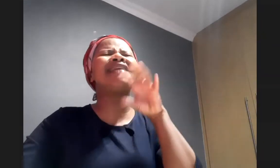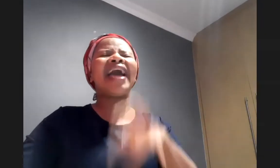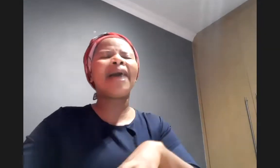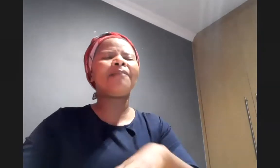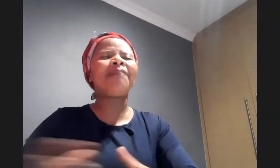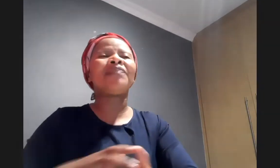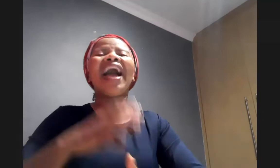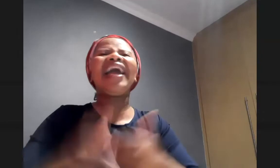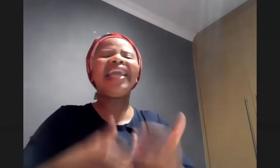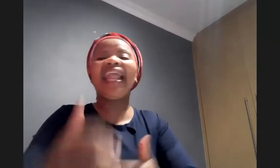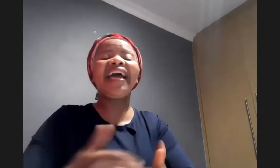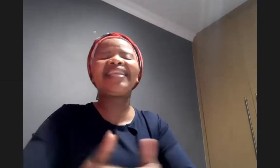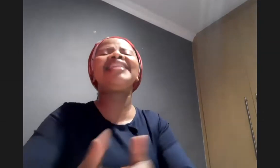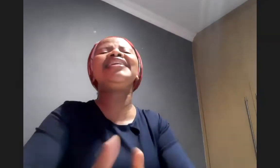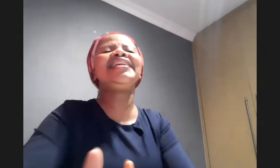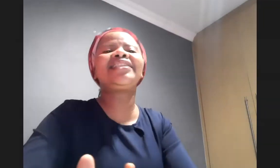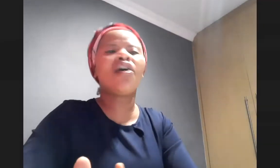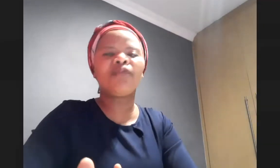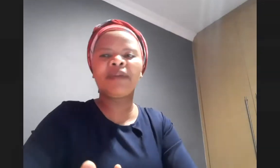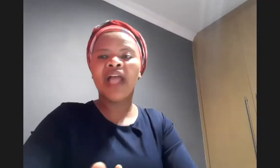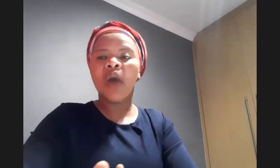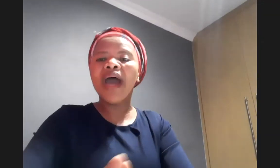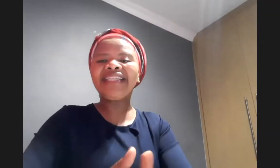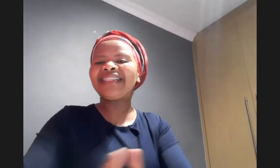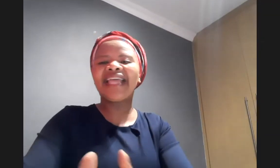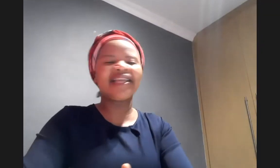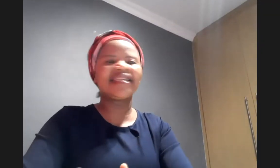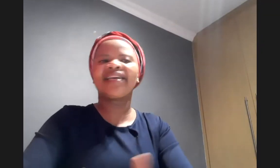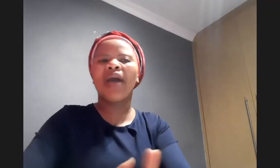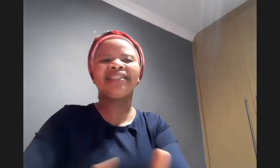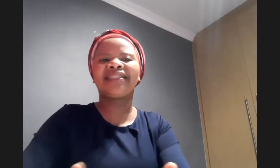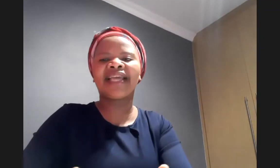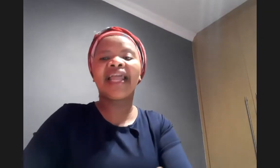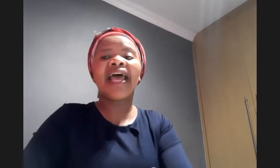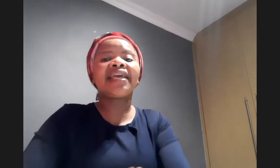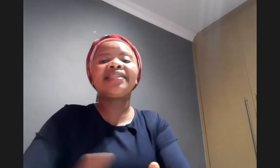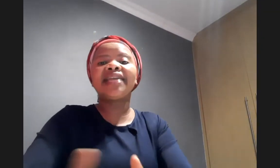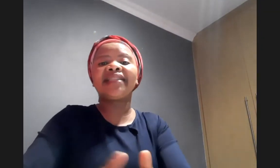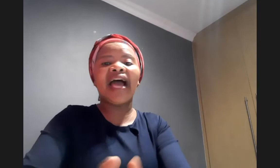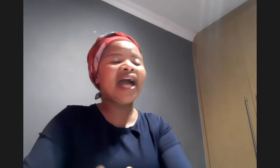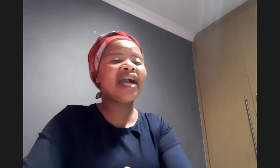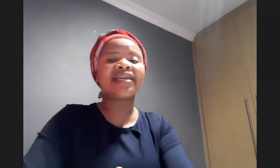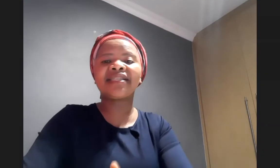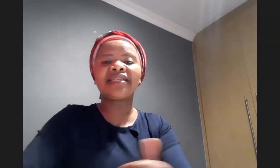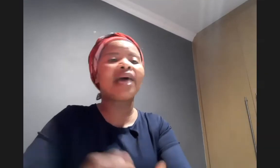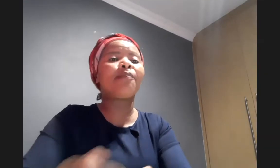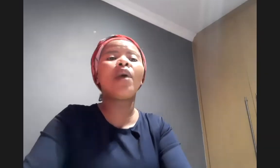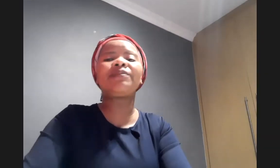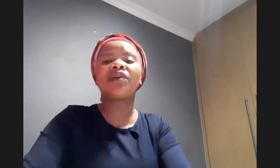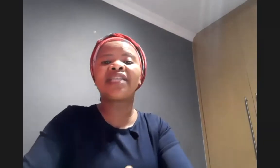um and analyze the needs of people why did they get this and why did they get that the reason that they are hungry that there isn't that they are poor is because they